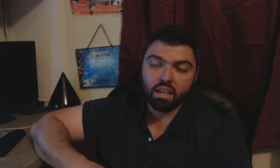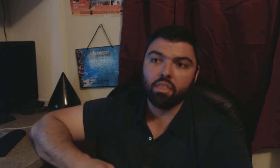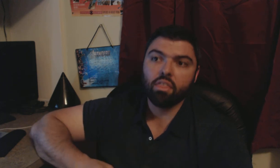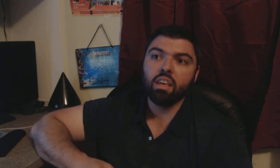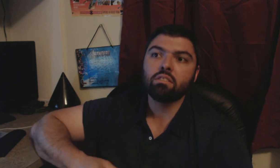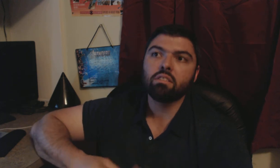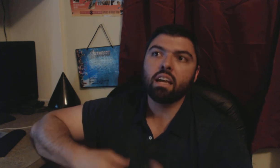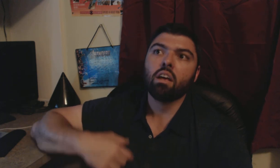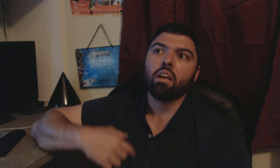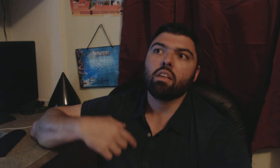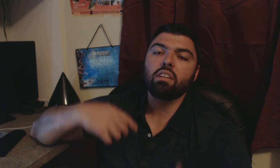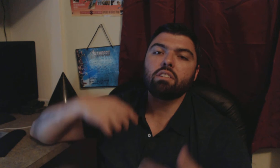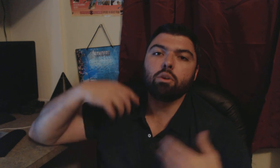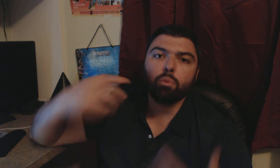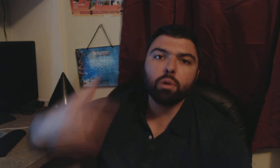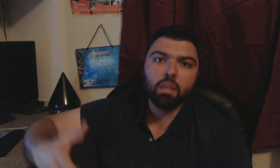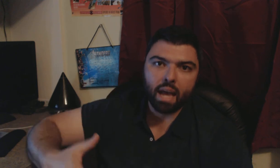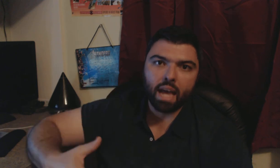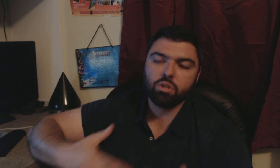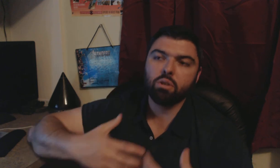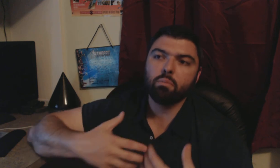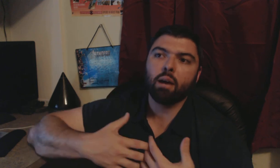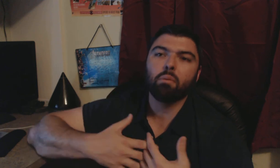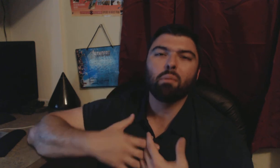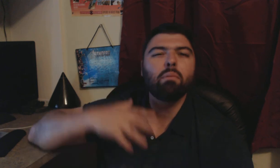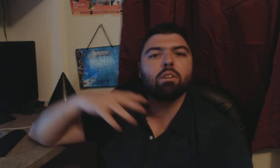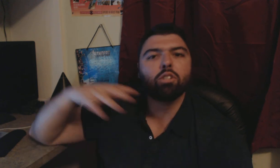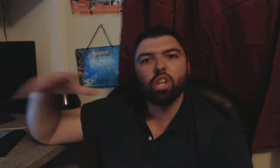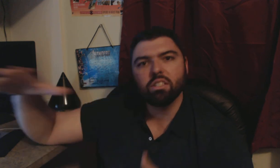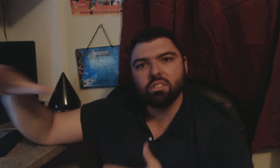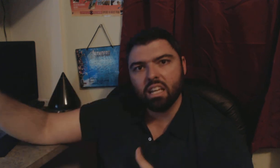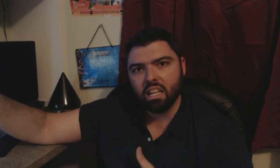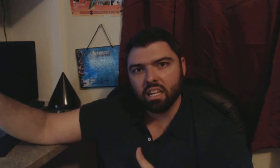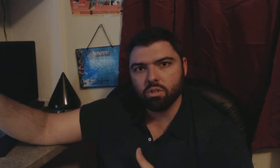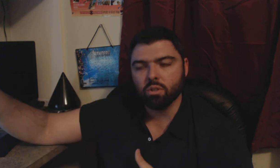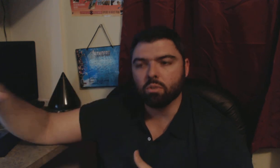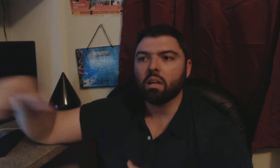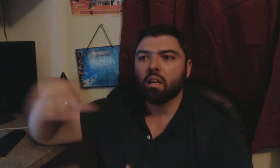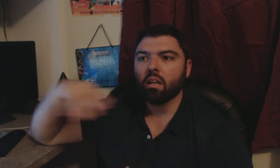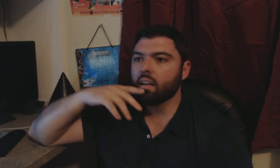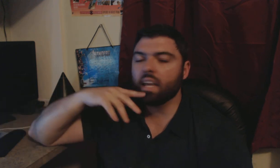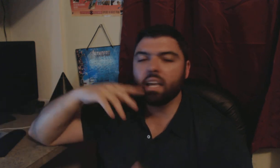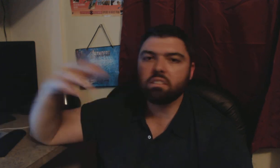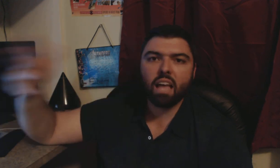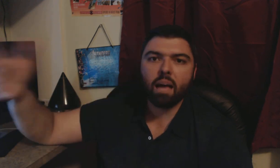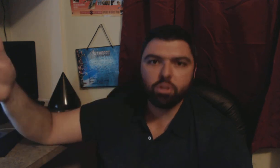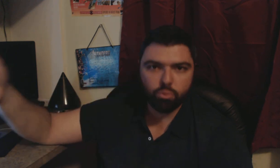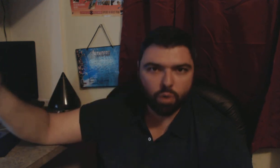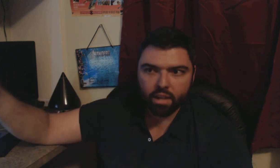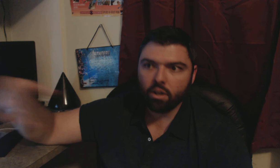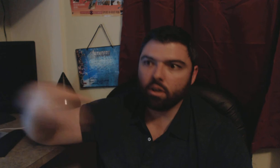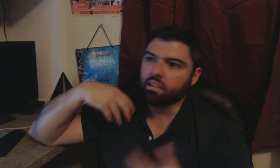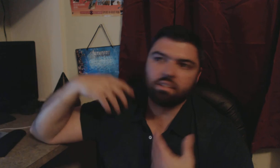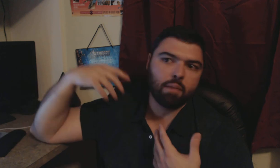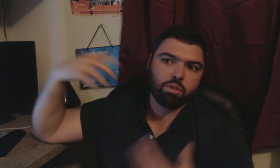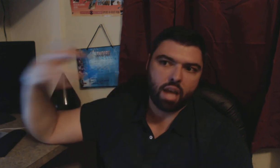I said things that things that you're really passionate about but maybe you're just getting into an established writer and established